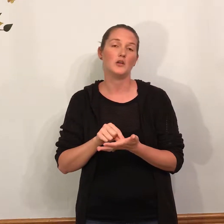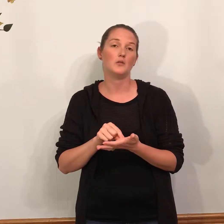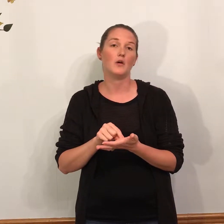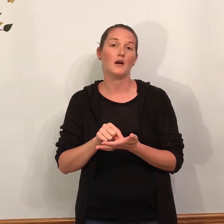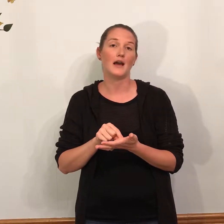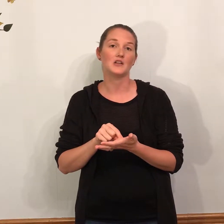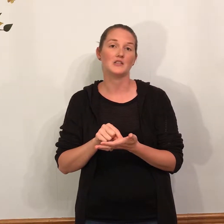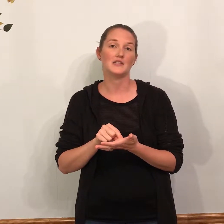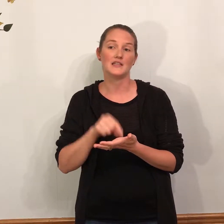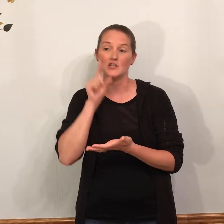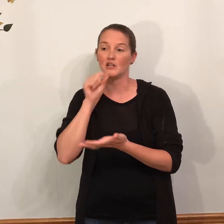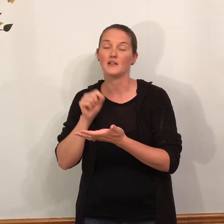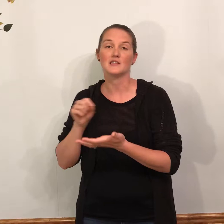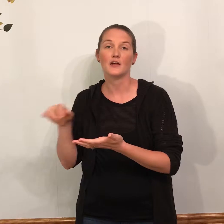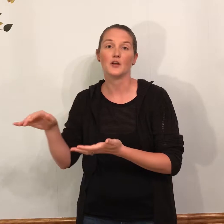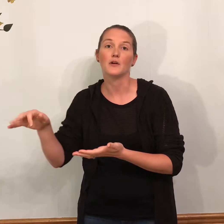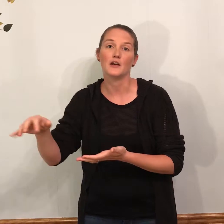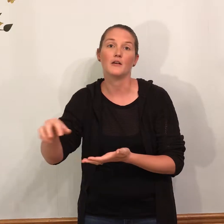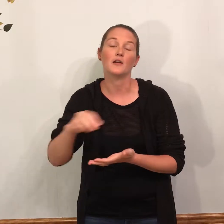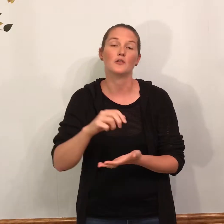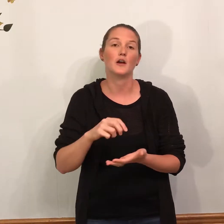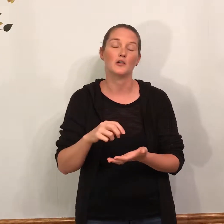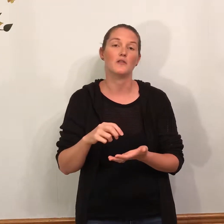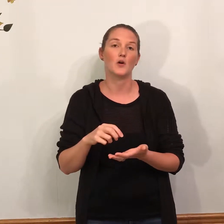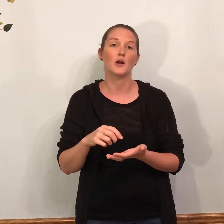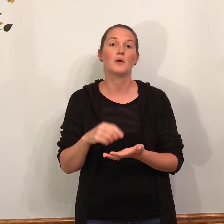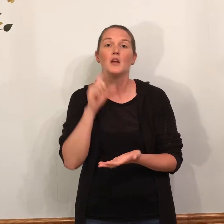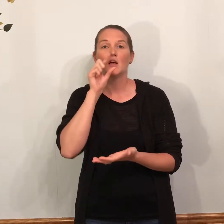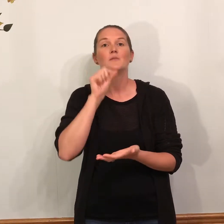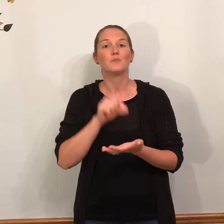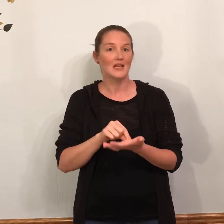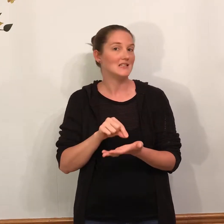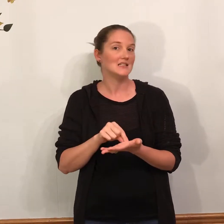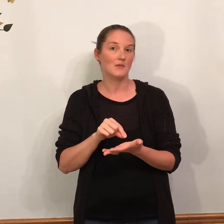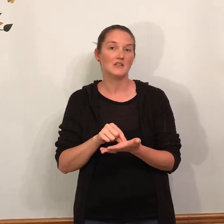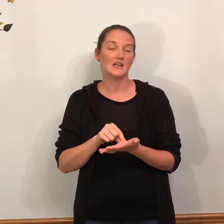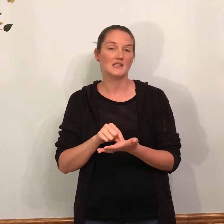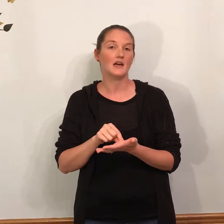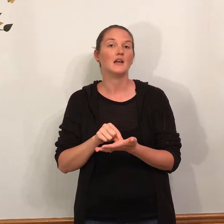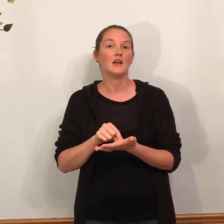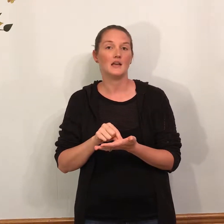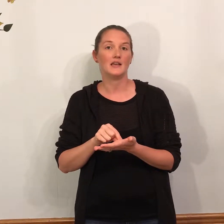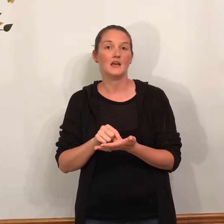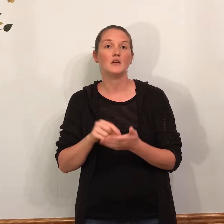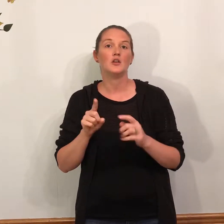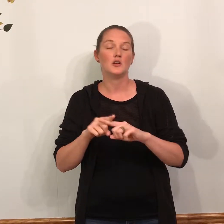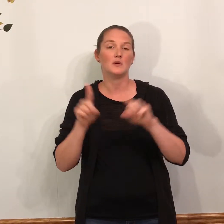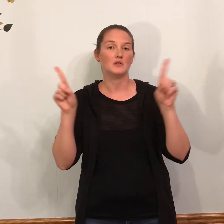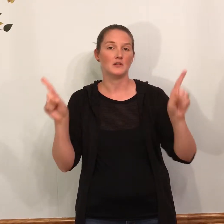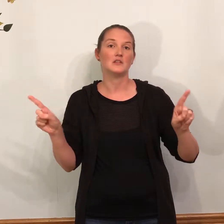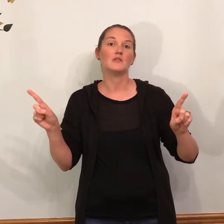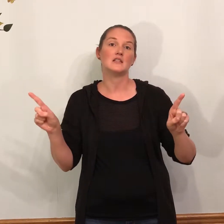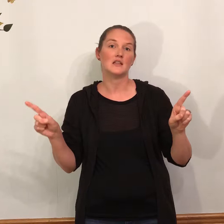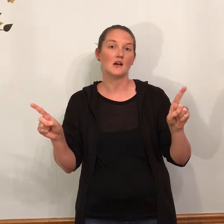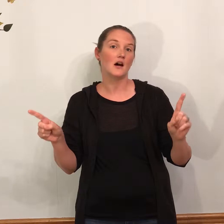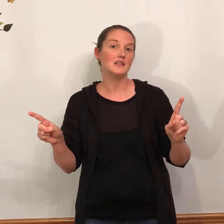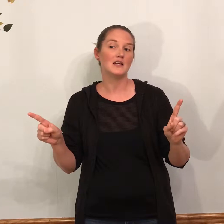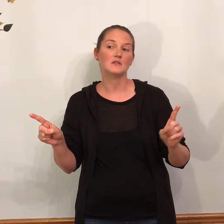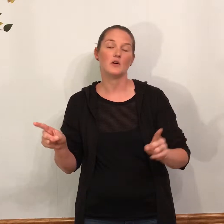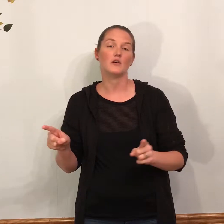you are actually seeing a chicken that's out there running around on the ground in the farm. It's the same exact sign. Again, you're be able to tell the difference in the context whether